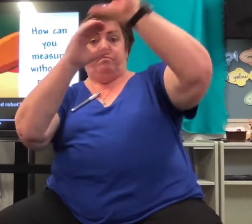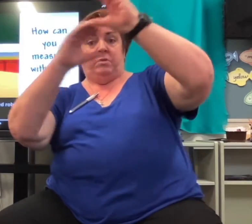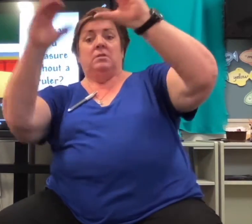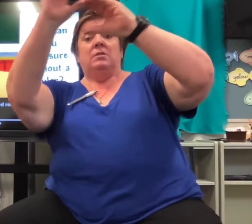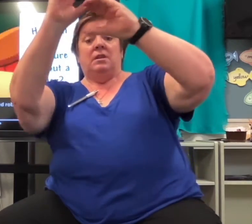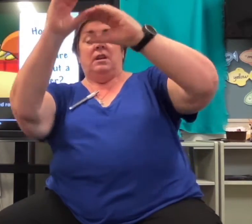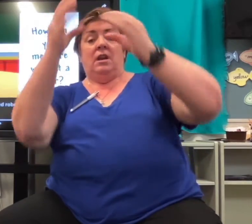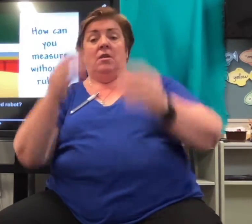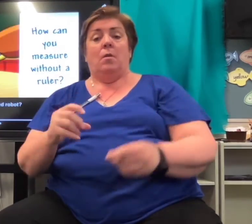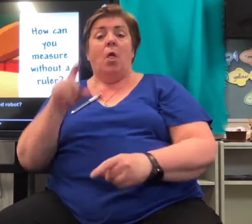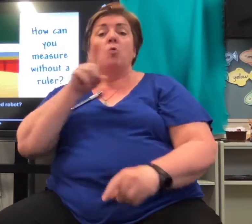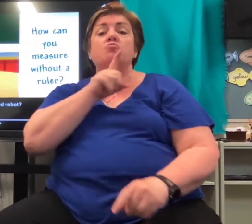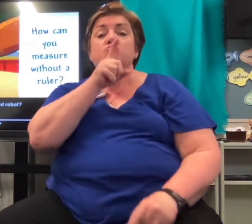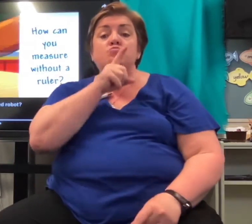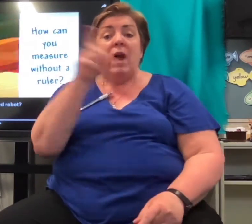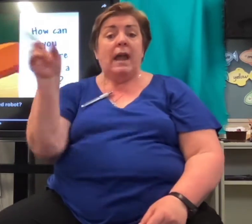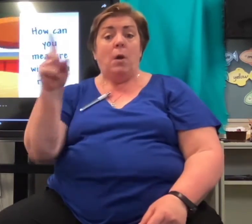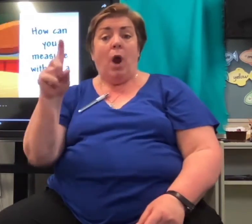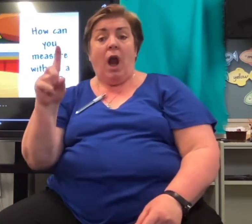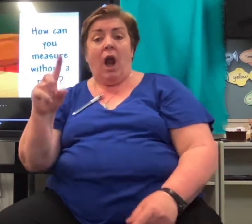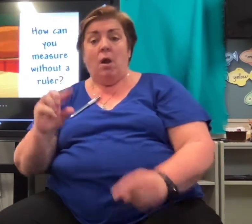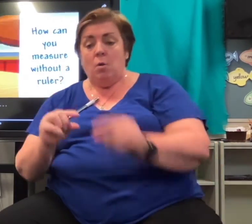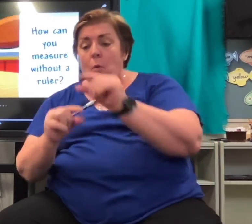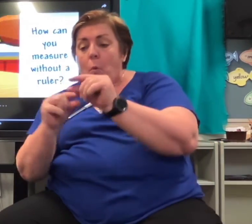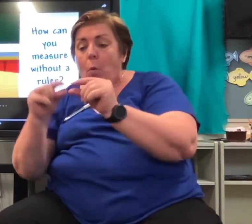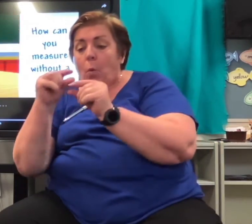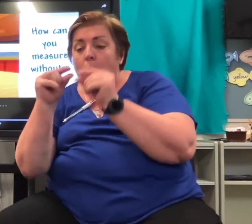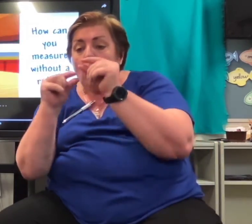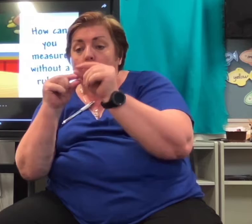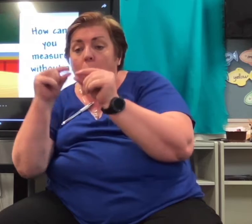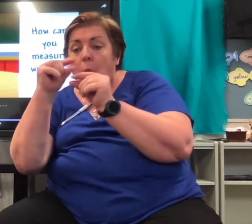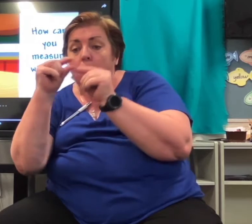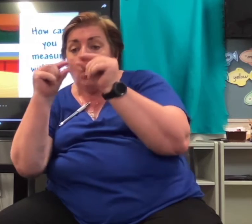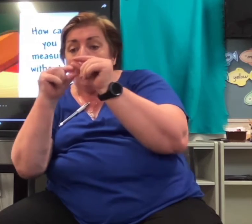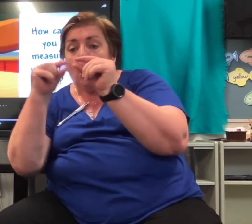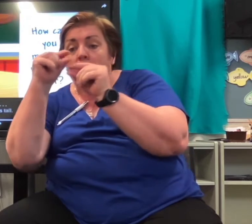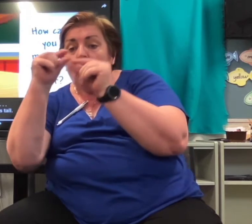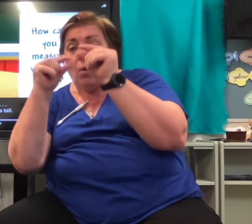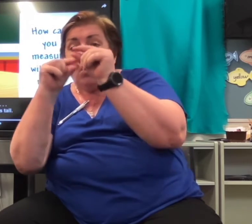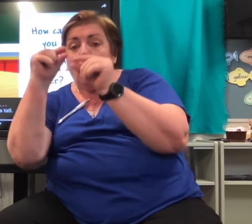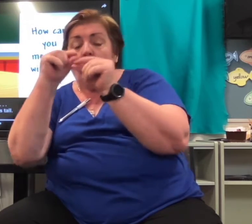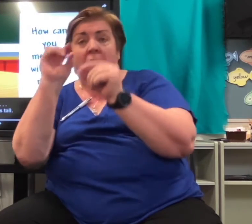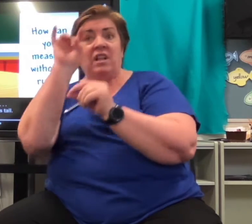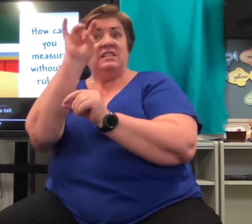tall is the red robot? Let's see. It's ten blocks tall.